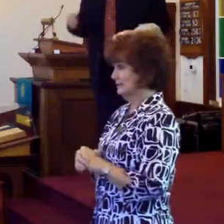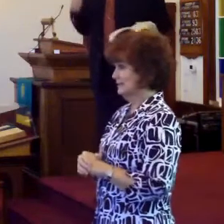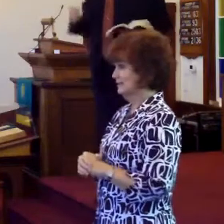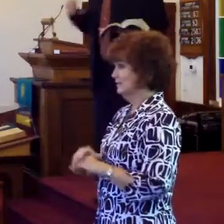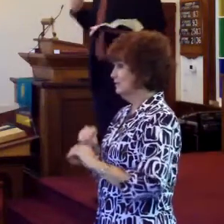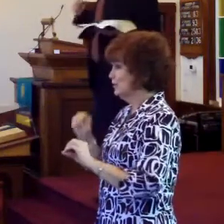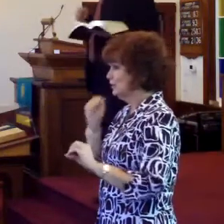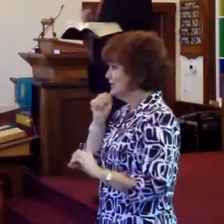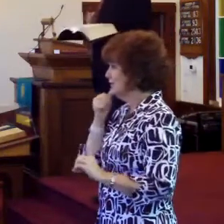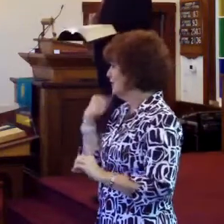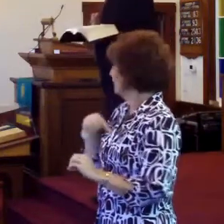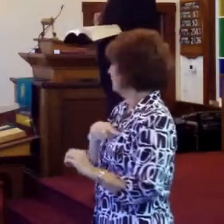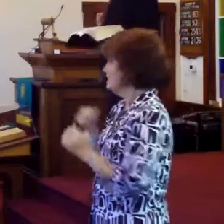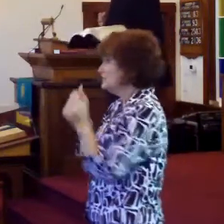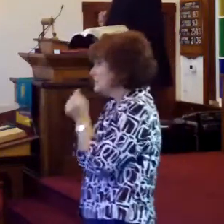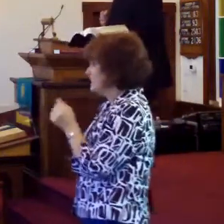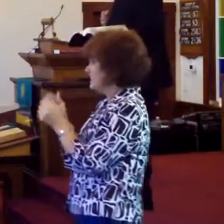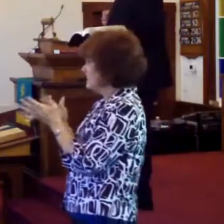We just get to go Jesus.